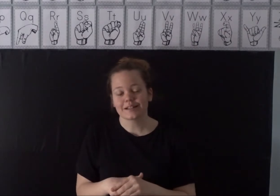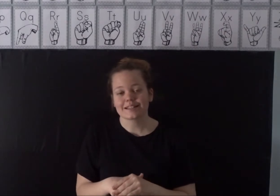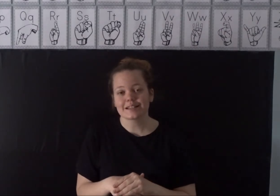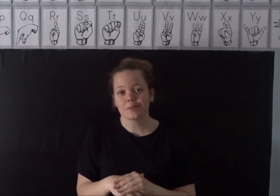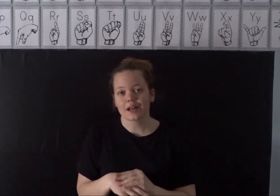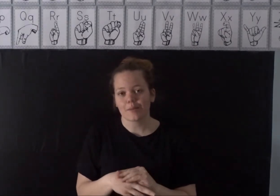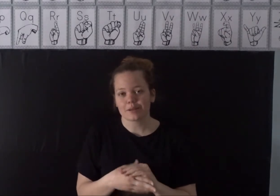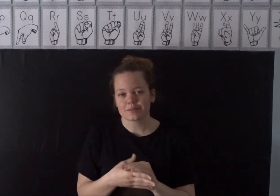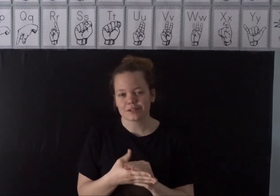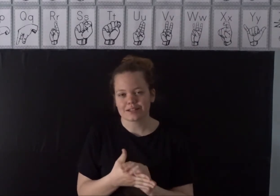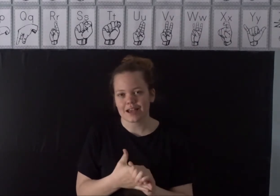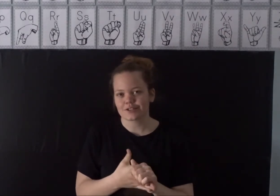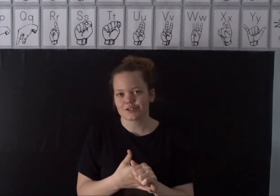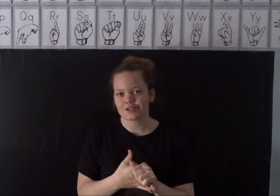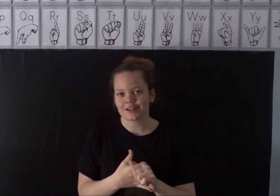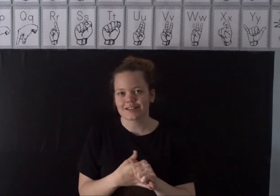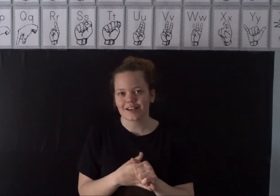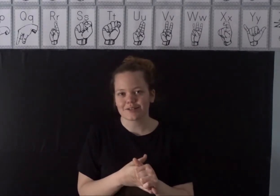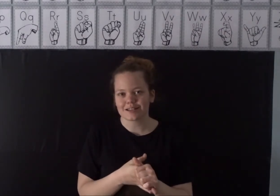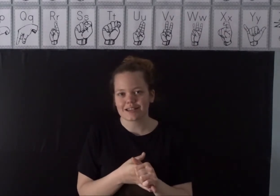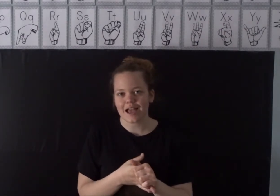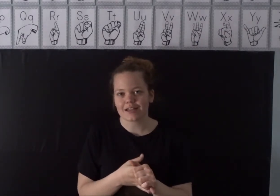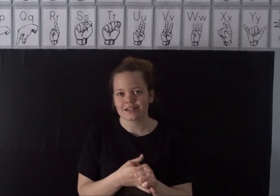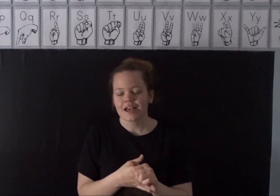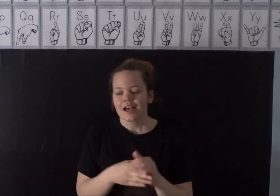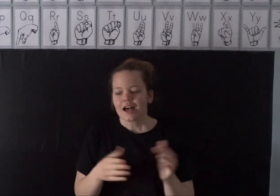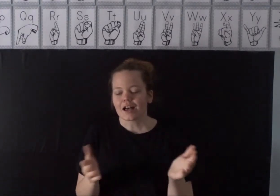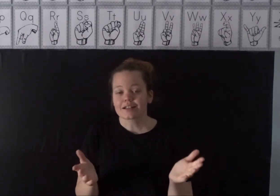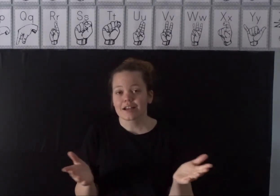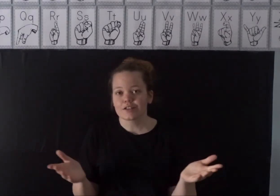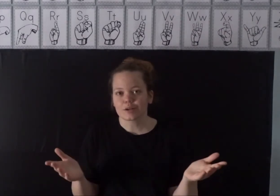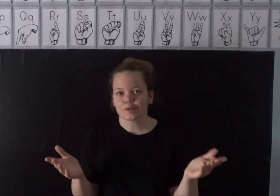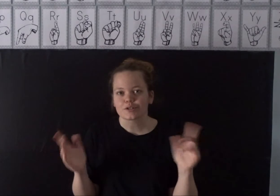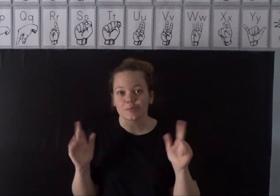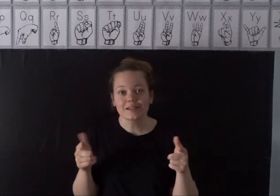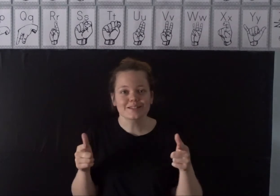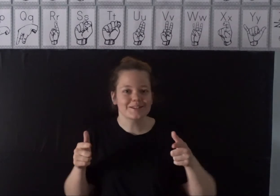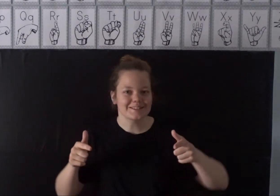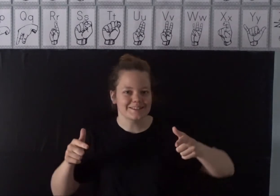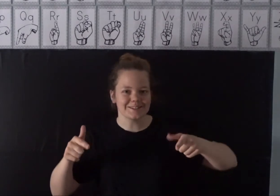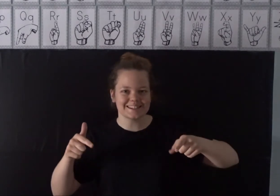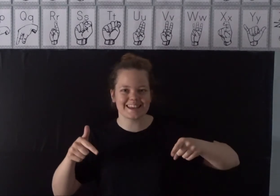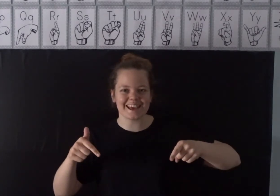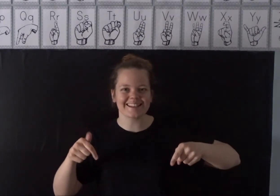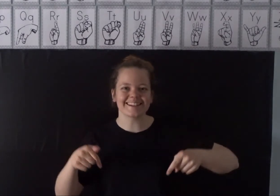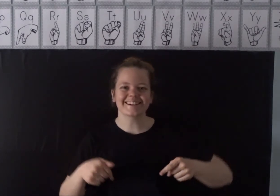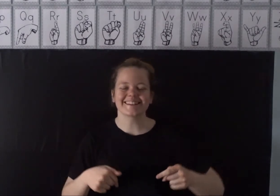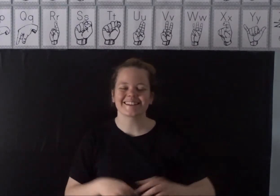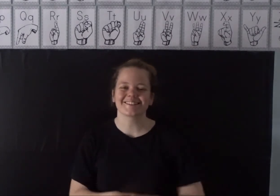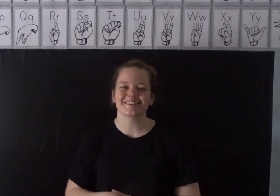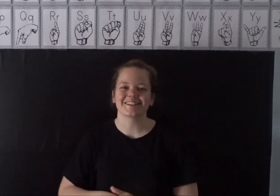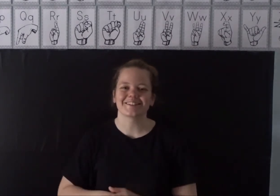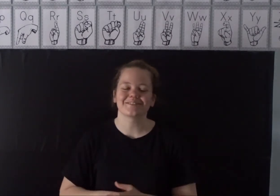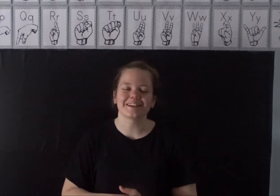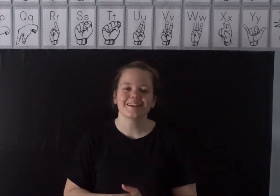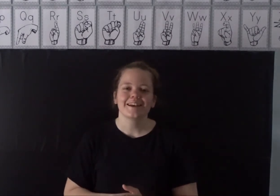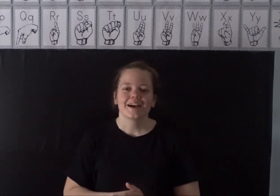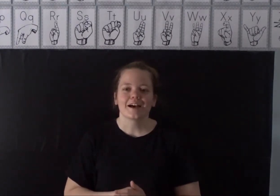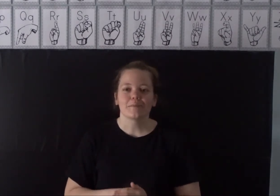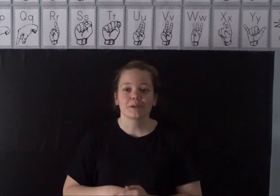to see what happens when disaster strikes, houses and skyscrapers. So please tune into that later, I think it will be a lot of fun. But